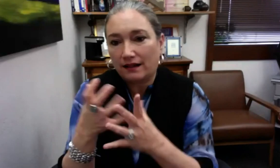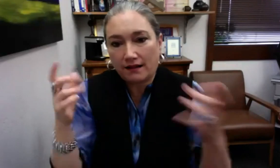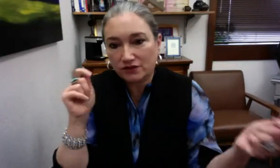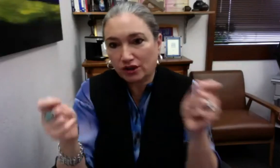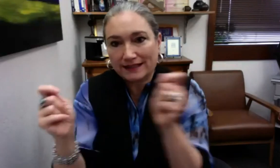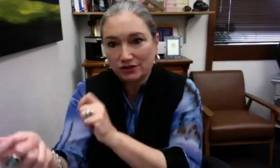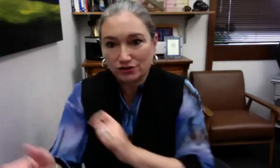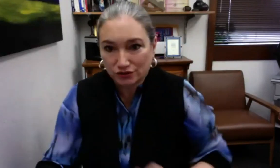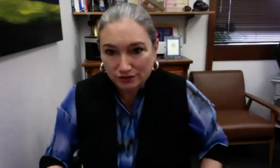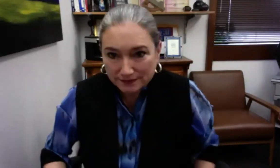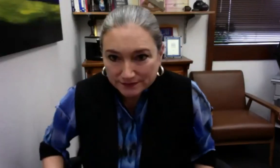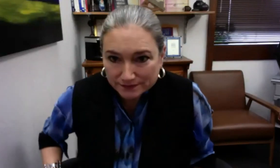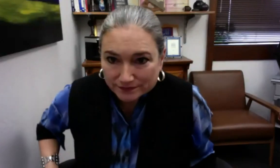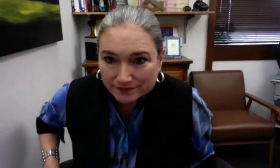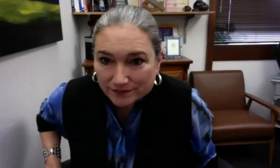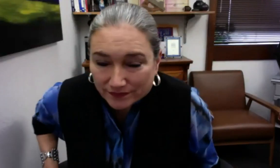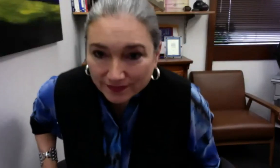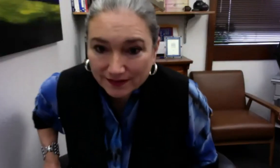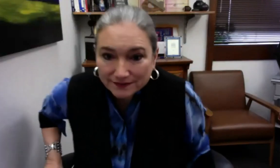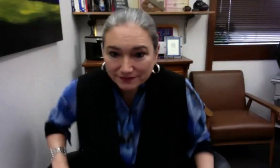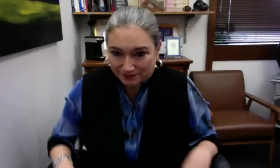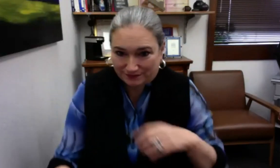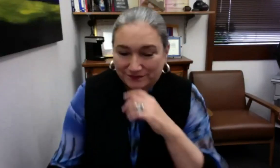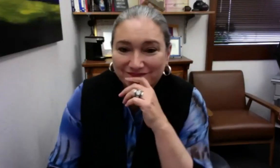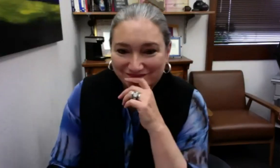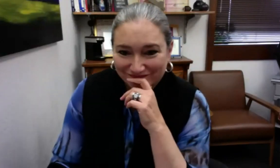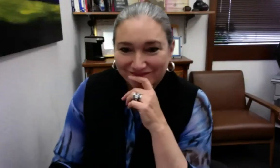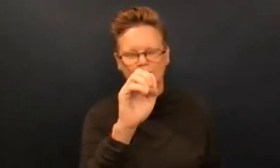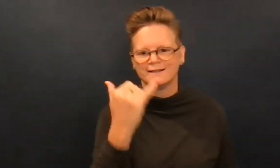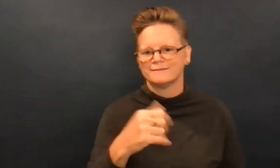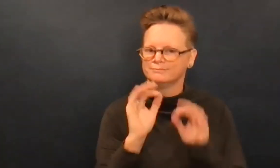So, you know, once you're in at the state level, you can impact tons of changes.